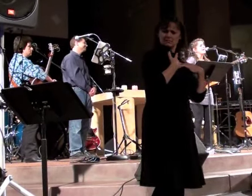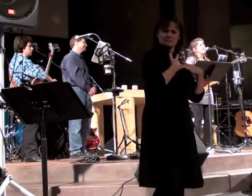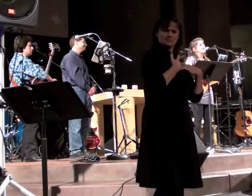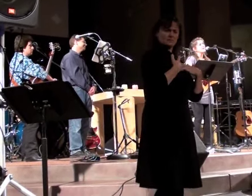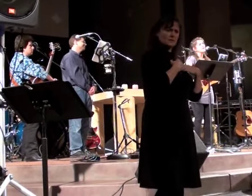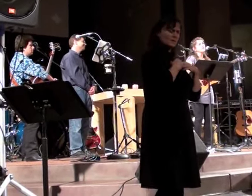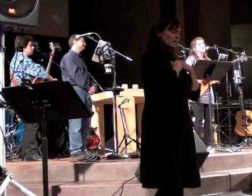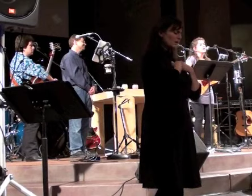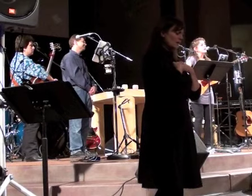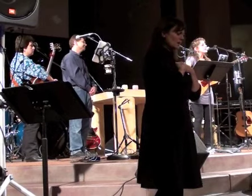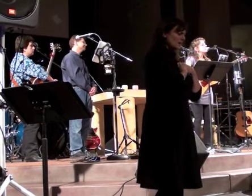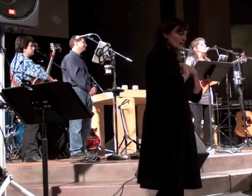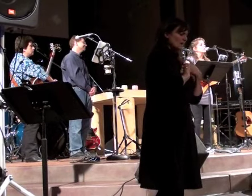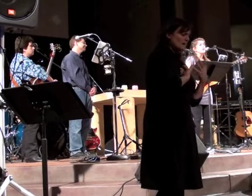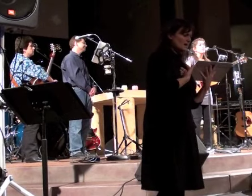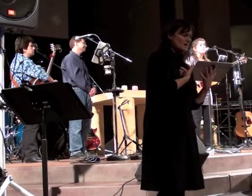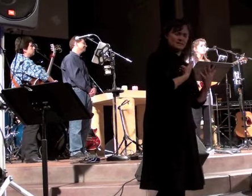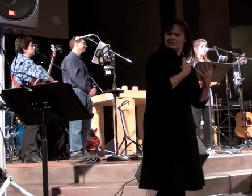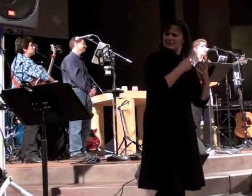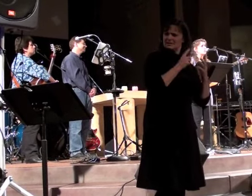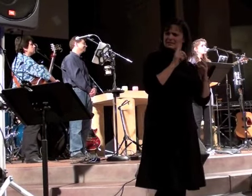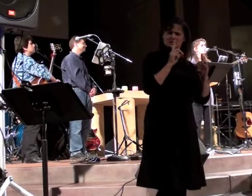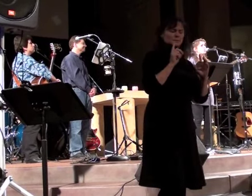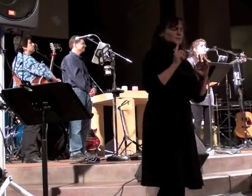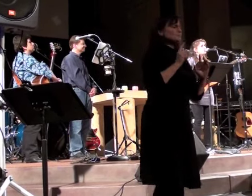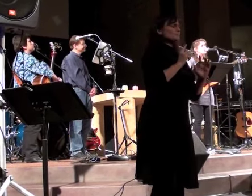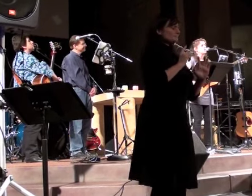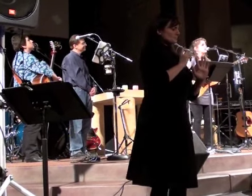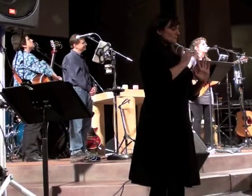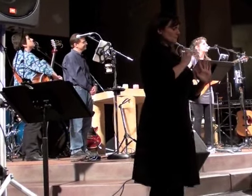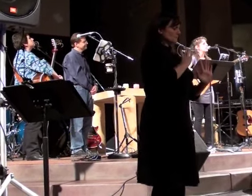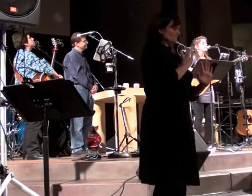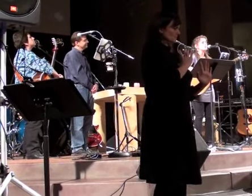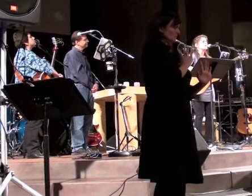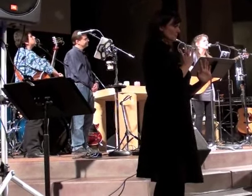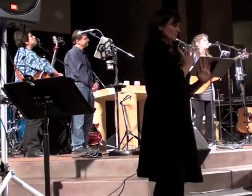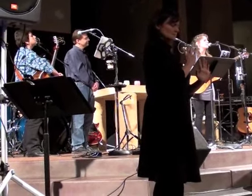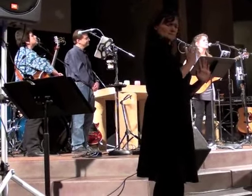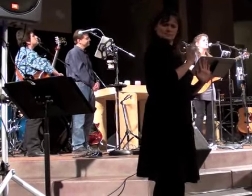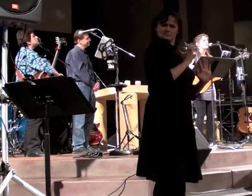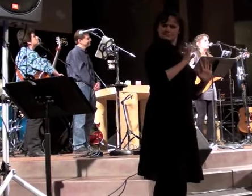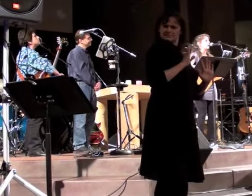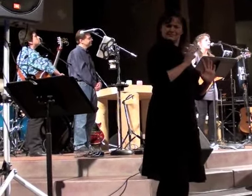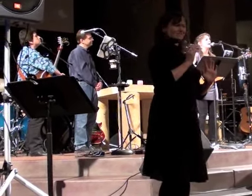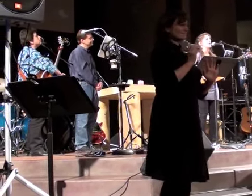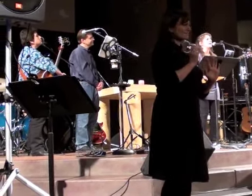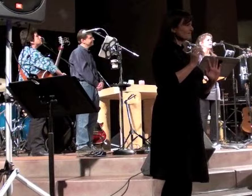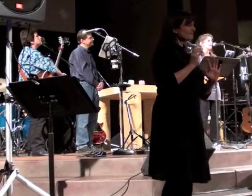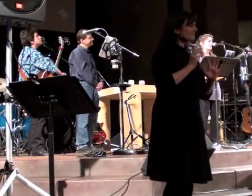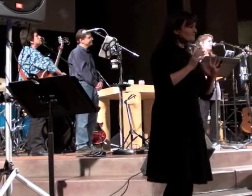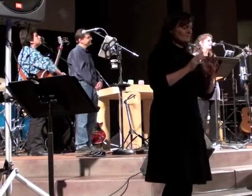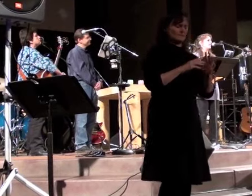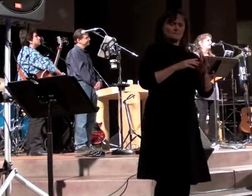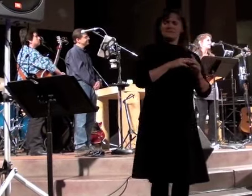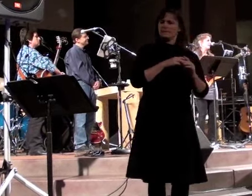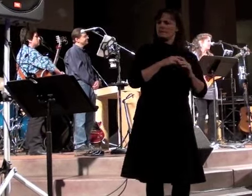if you care, don't let them know. Don't give yourself away.